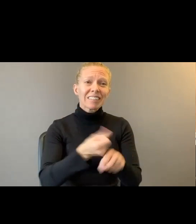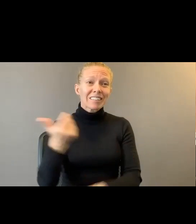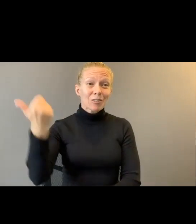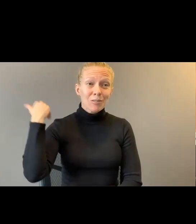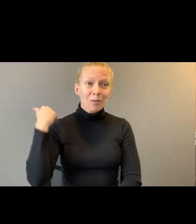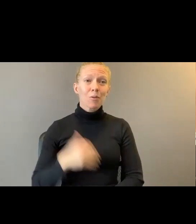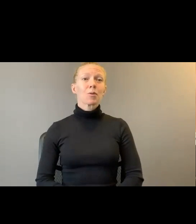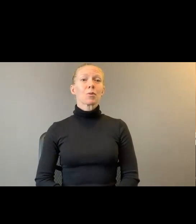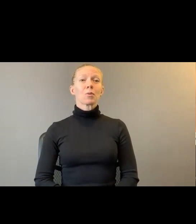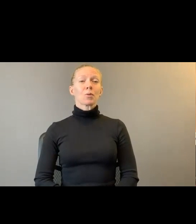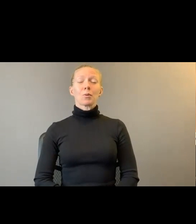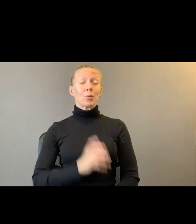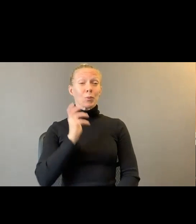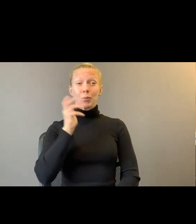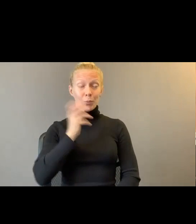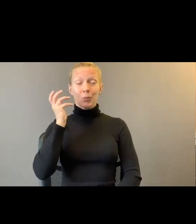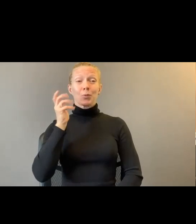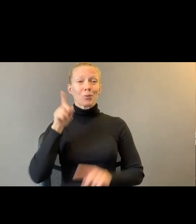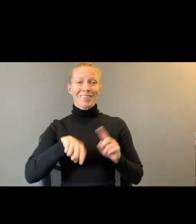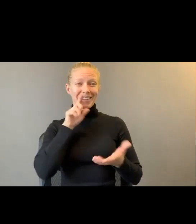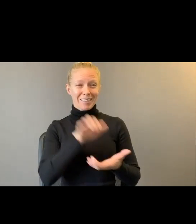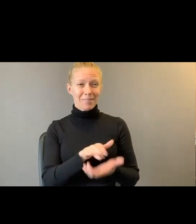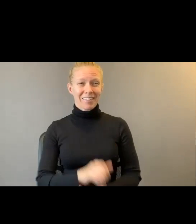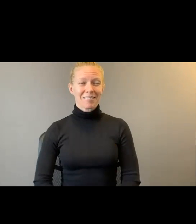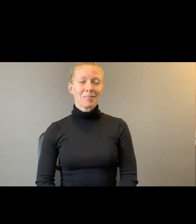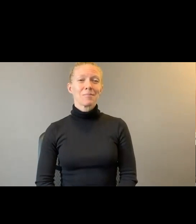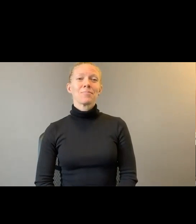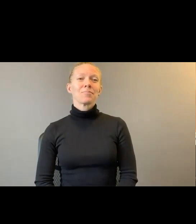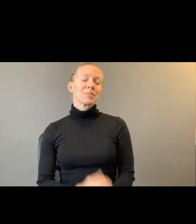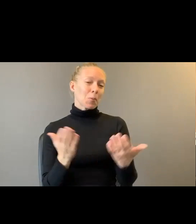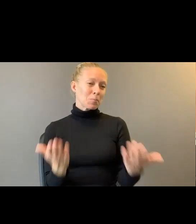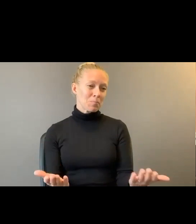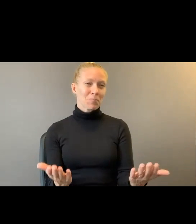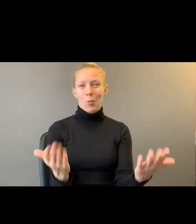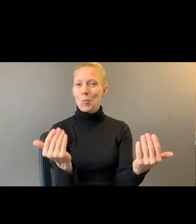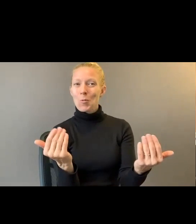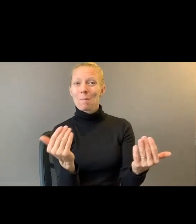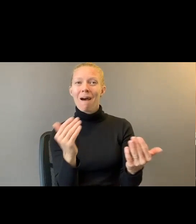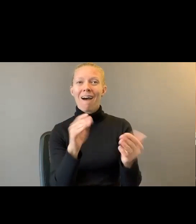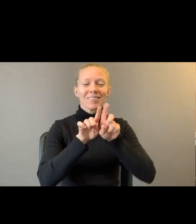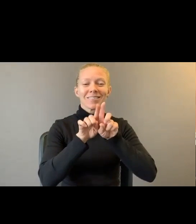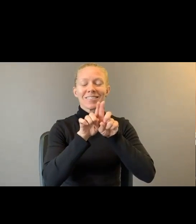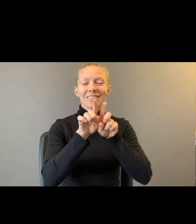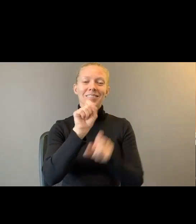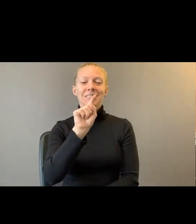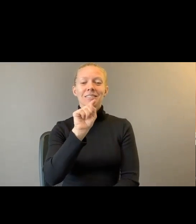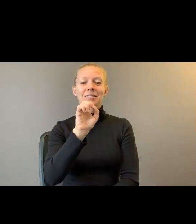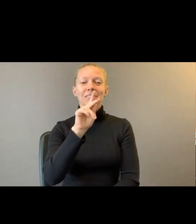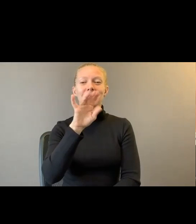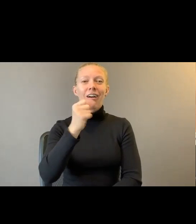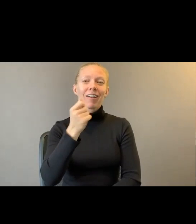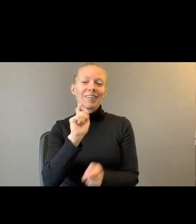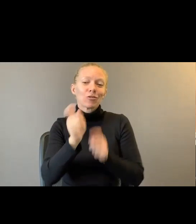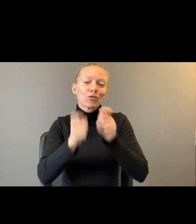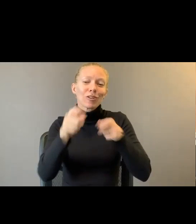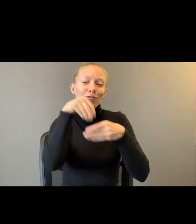astounds me right now. So, you know, come all stock and stuffers. I love that. All right. So this is